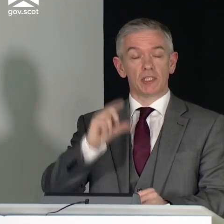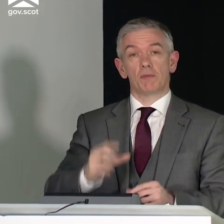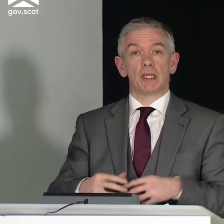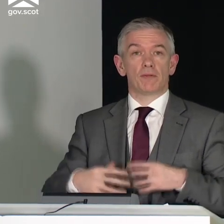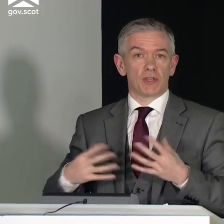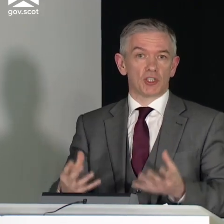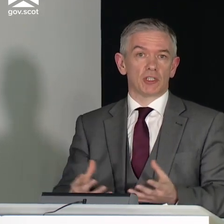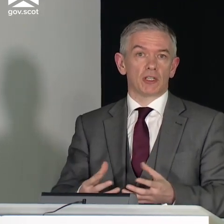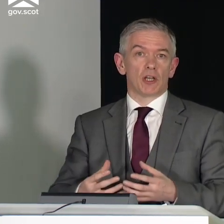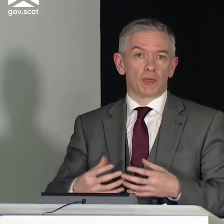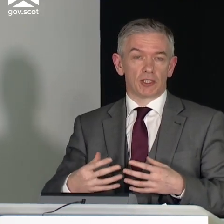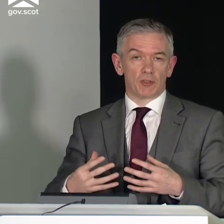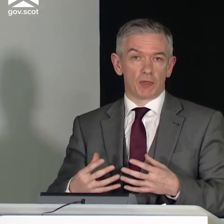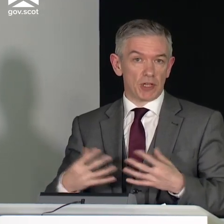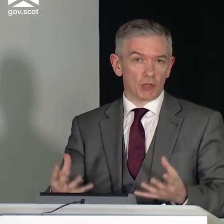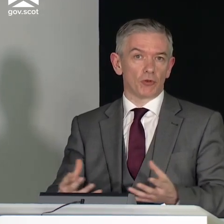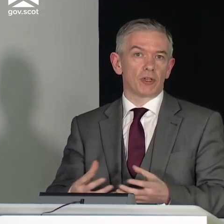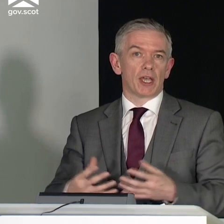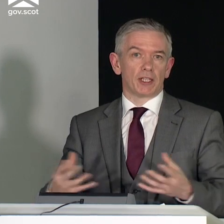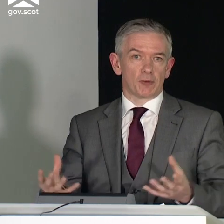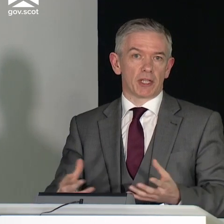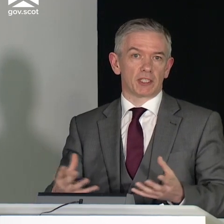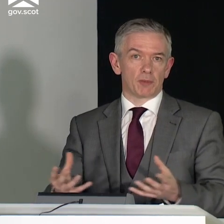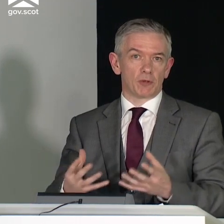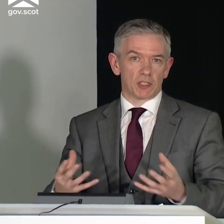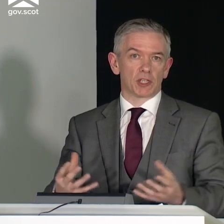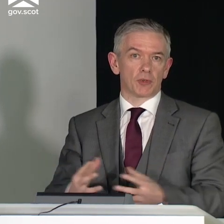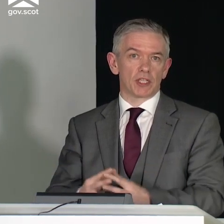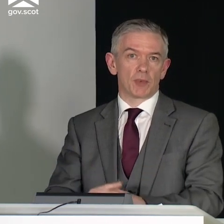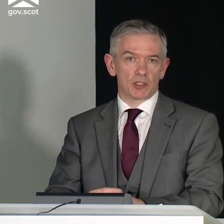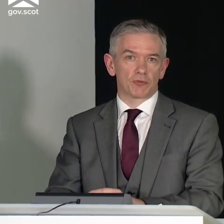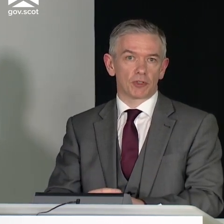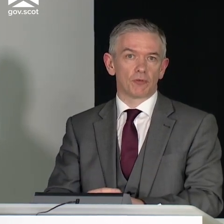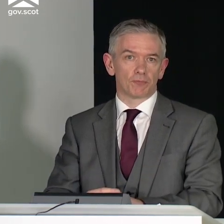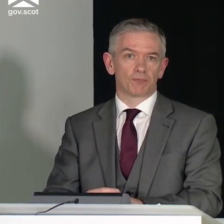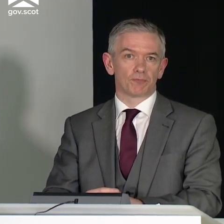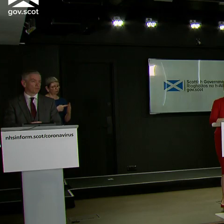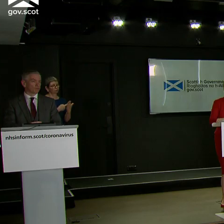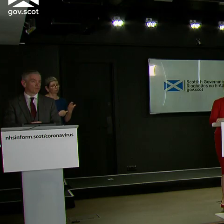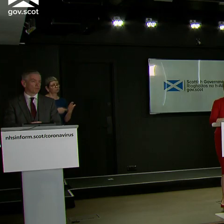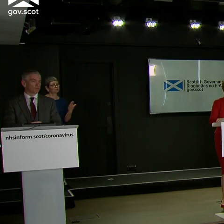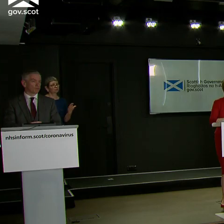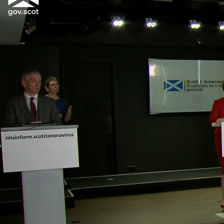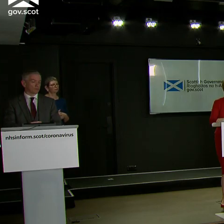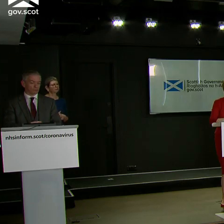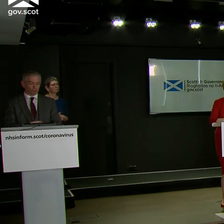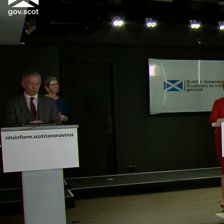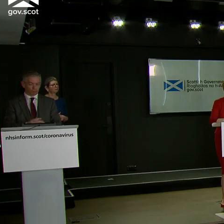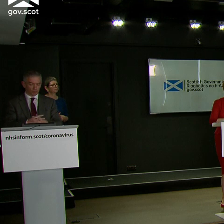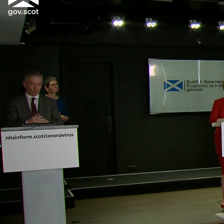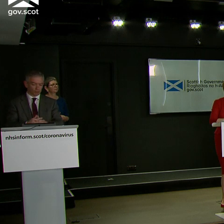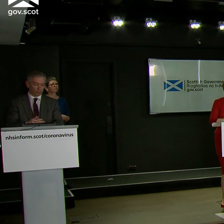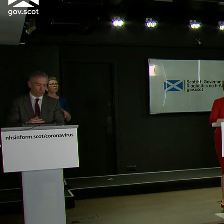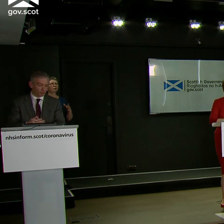So we need to be vigilant. We need to be resolute in our ability to be able to stick with these measures for now. So was Boris Johnson